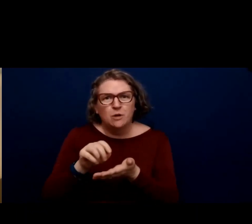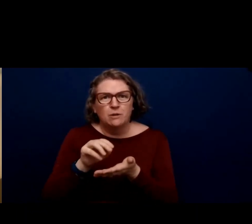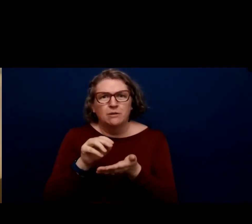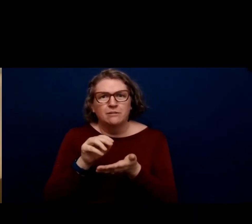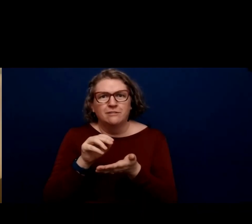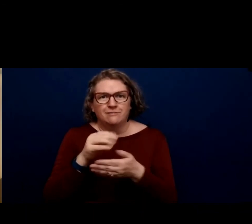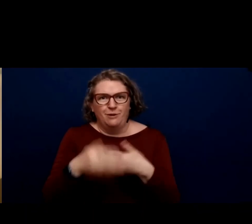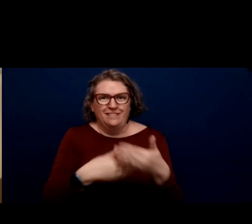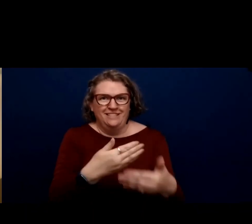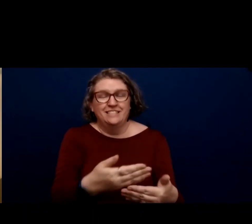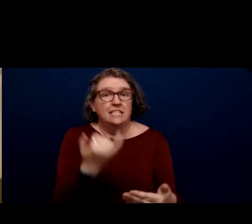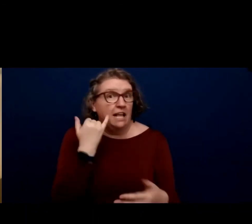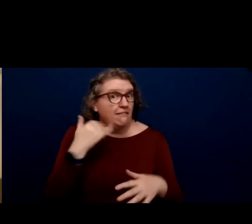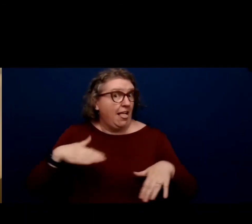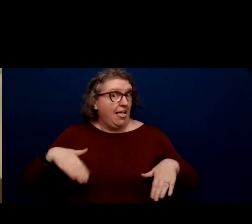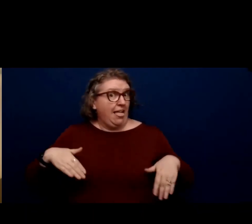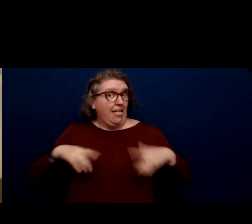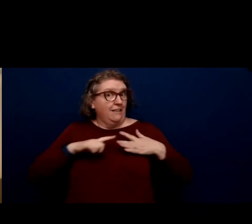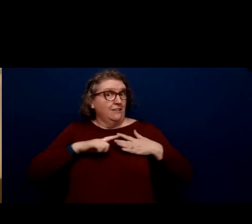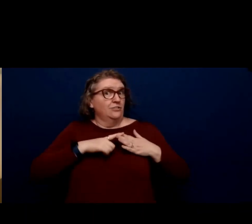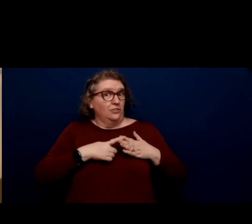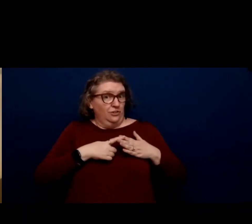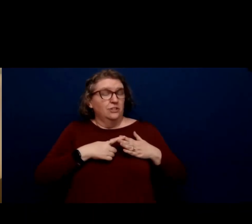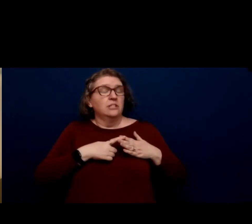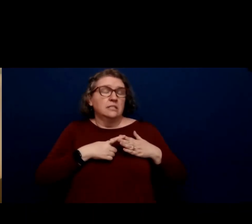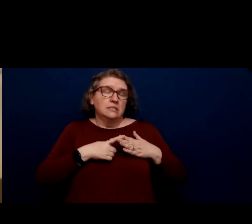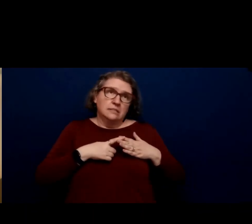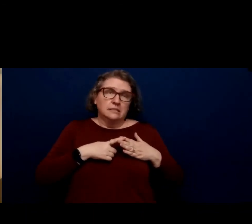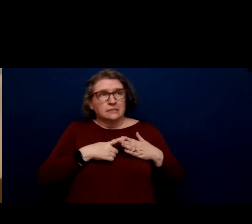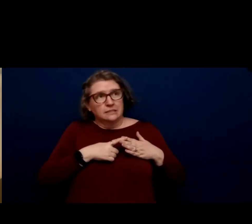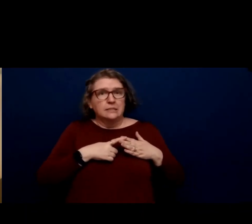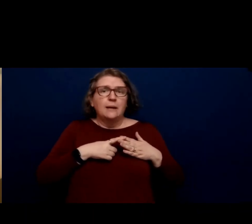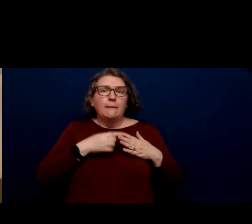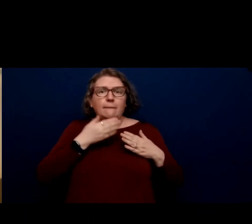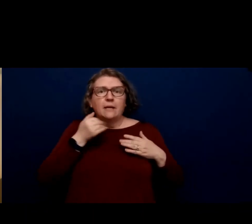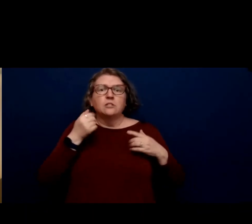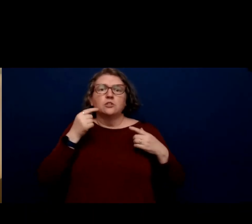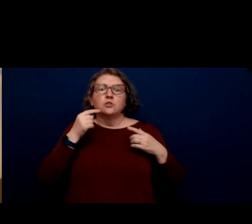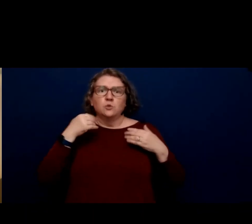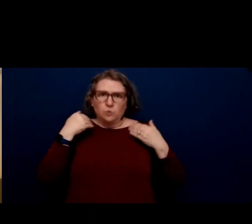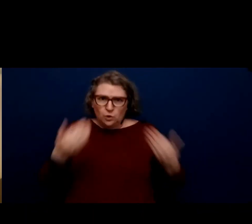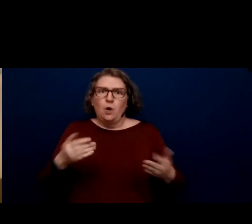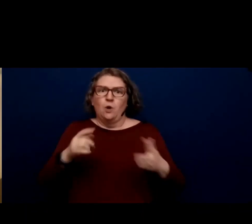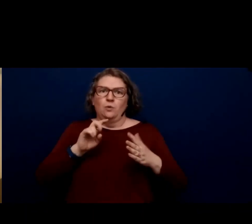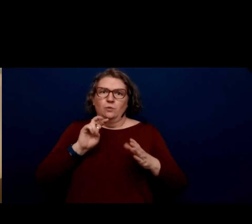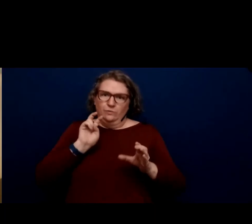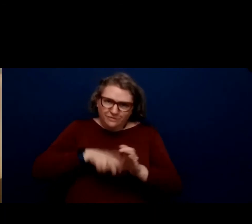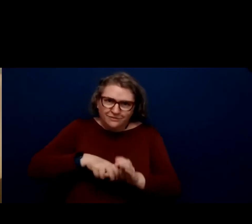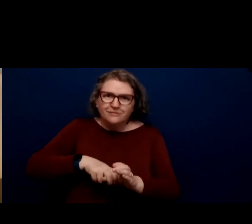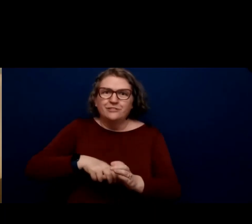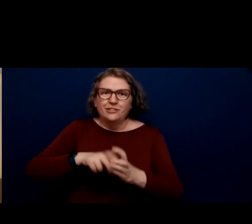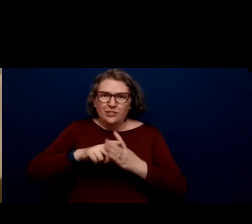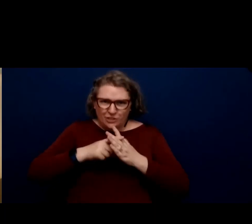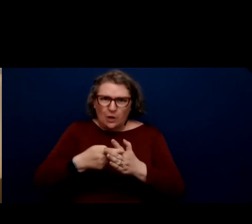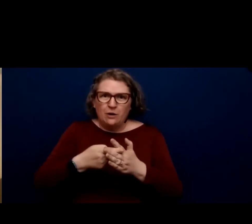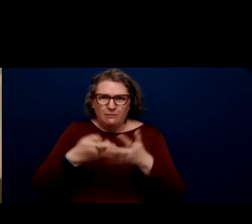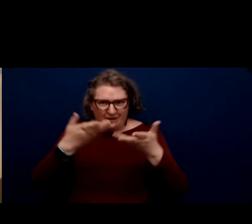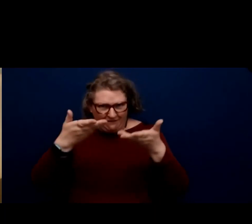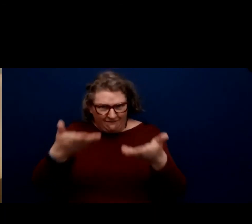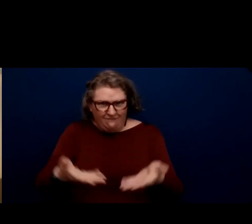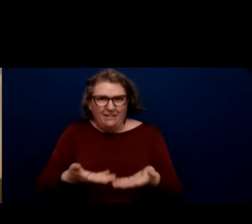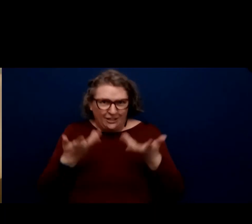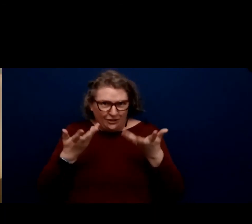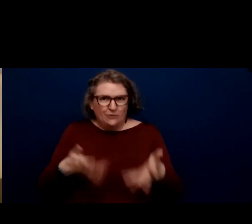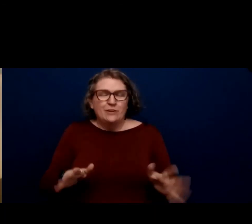haven't started yet, um, you go in and start. You've been invited. Um, there's,